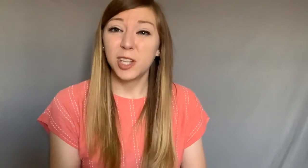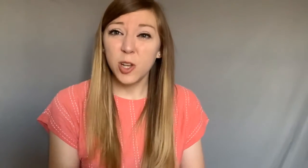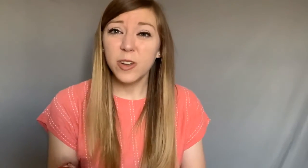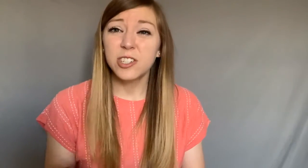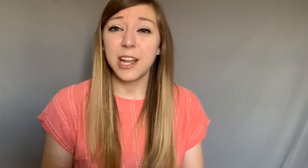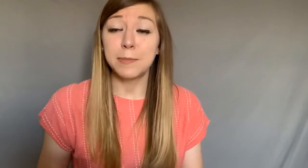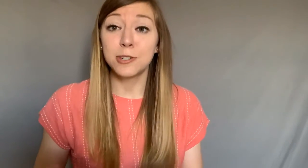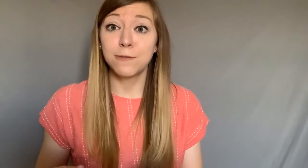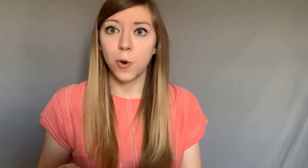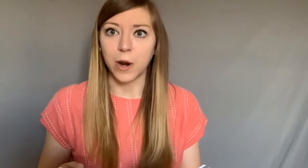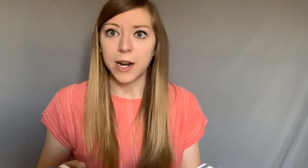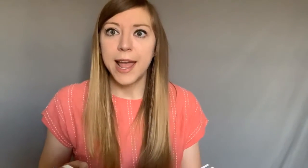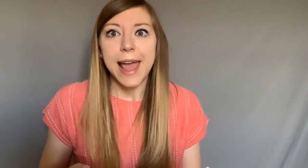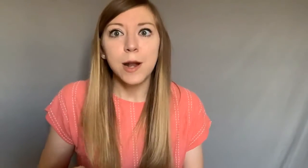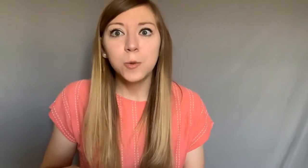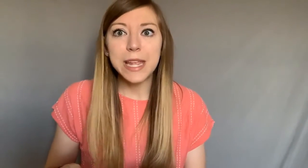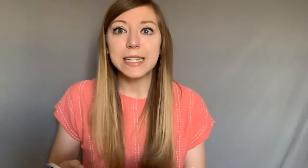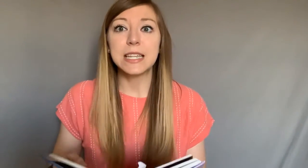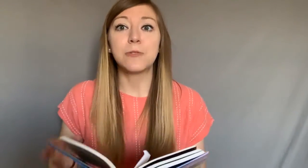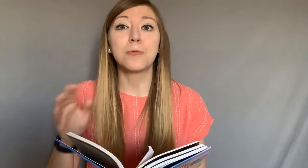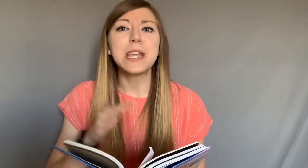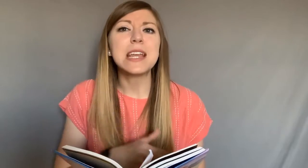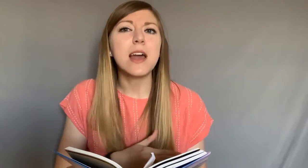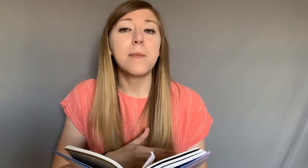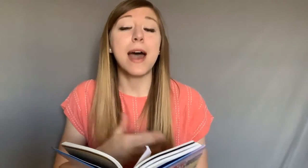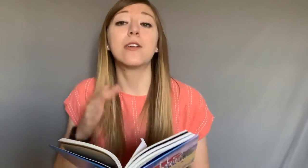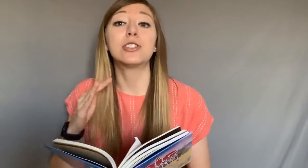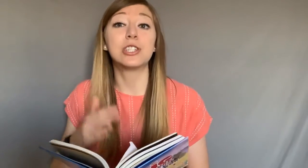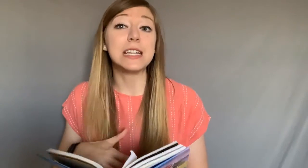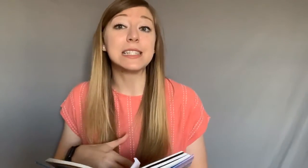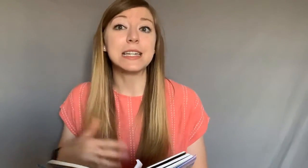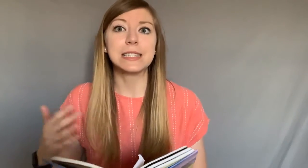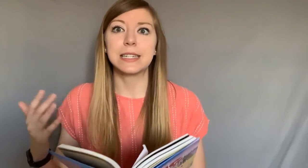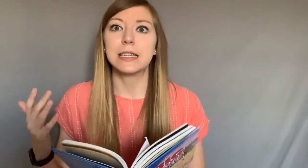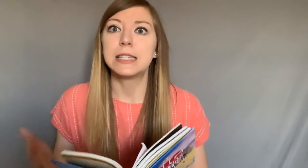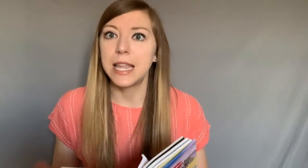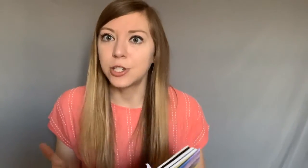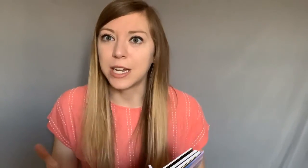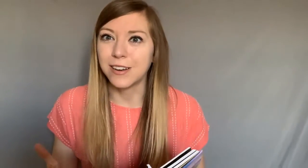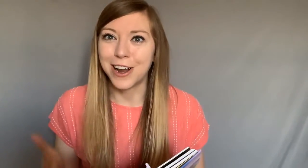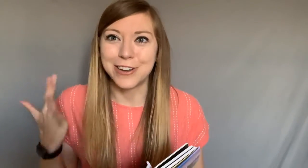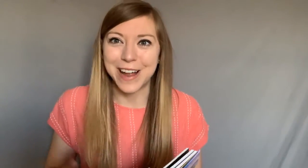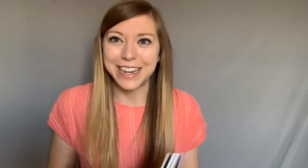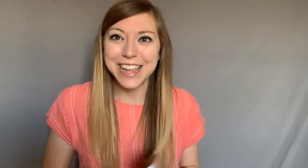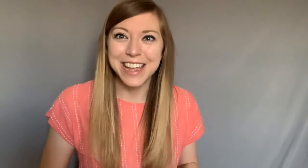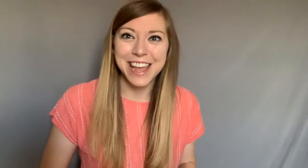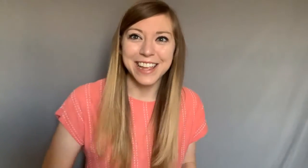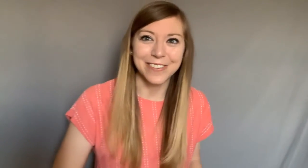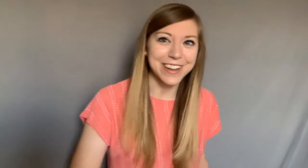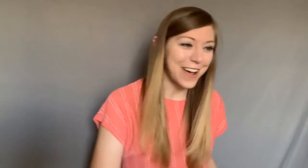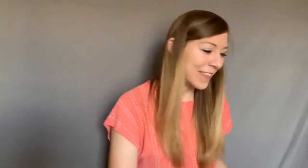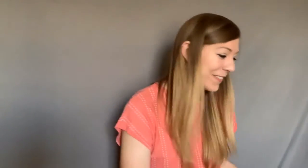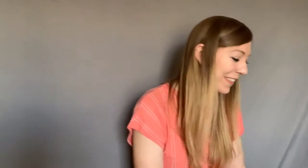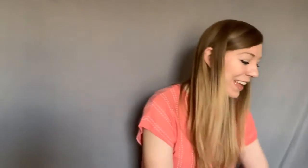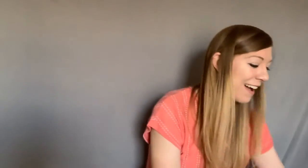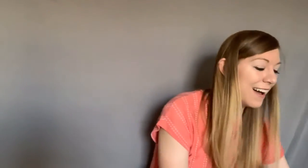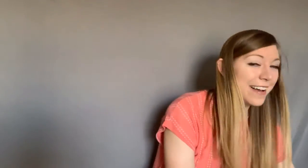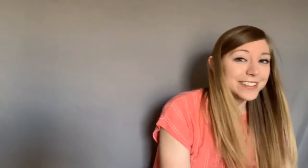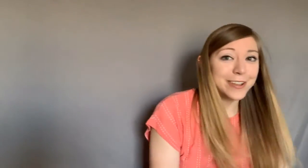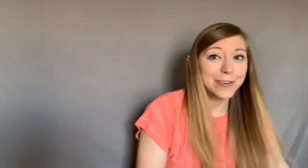Luke chapter 4 and we get to read about Jesus teaching are you ready here we go so